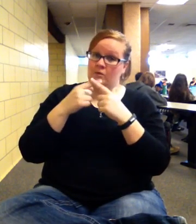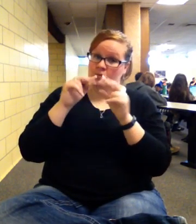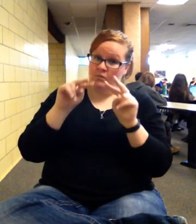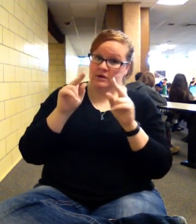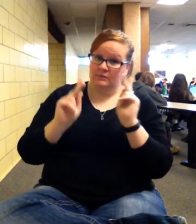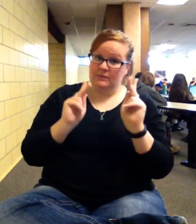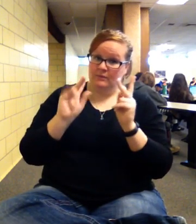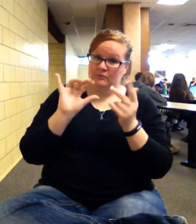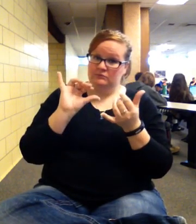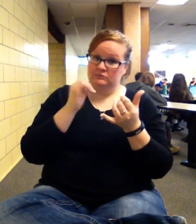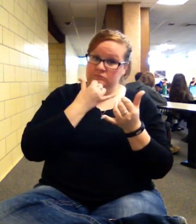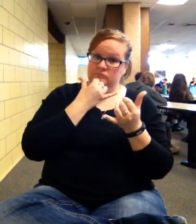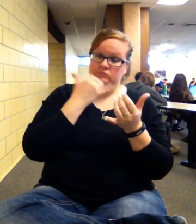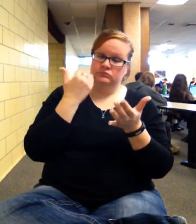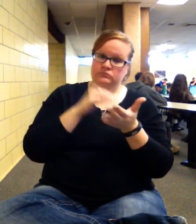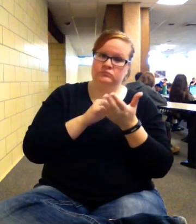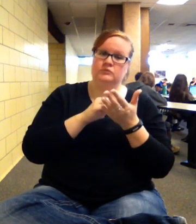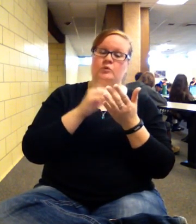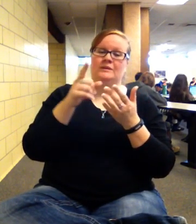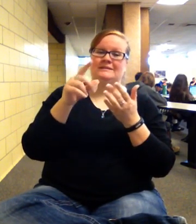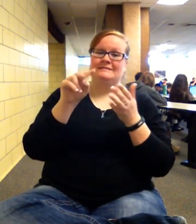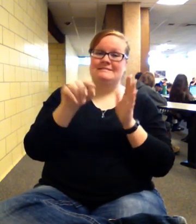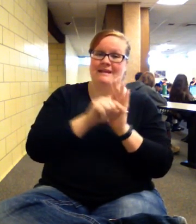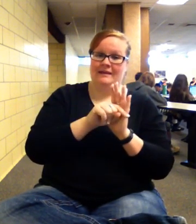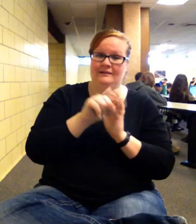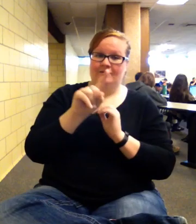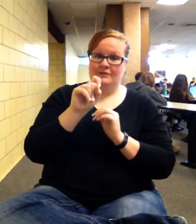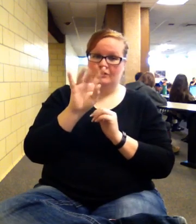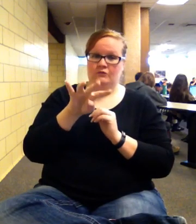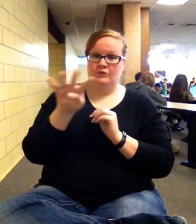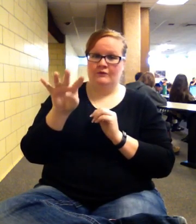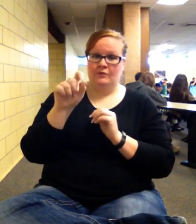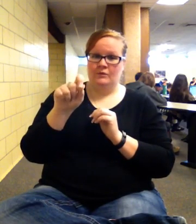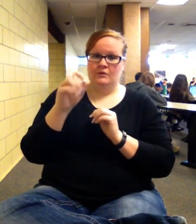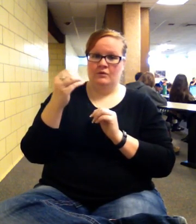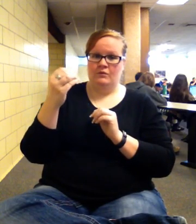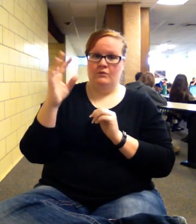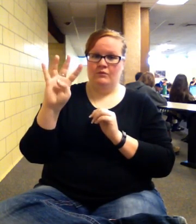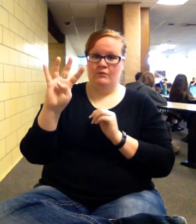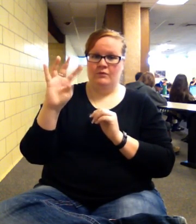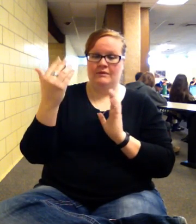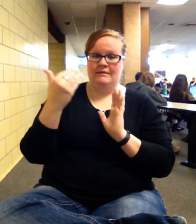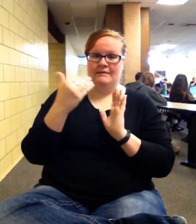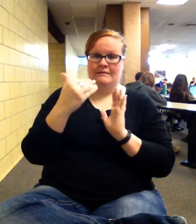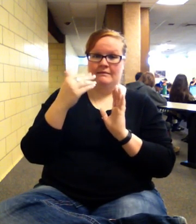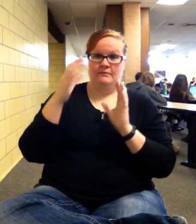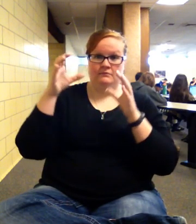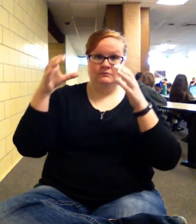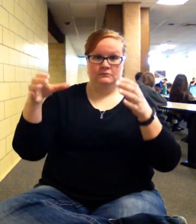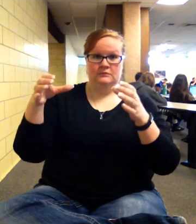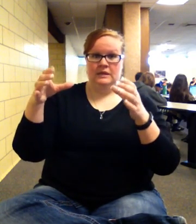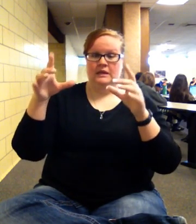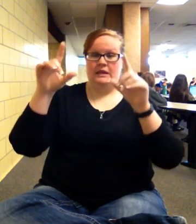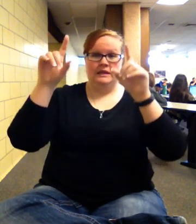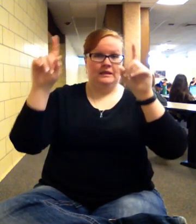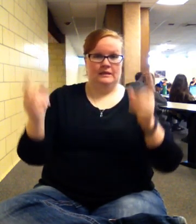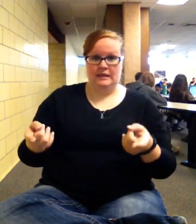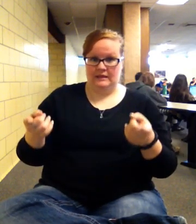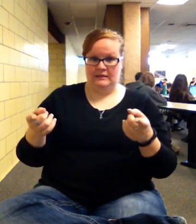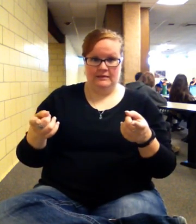Once again, bring this negative, 144.04, in its absolute value. So don't make it be a minus. It has to be